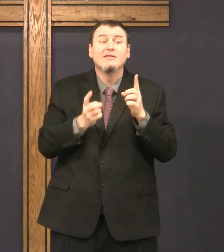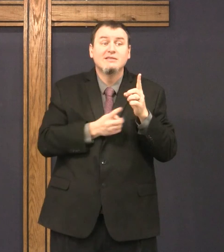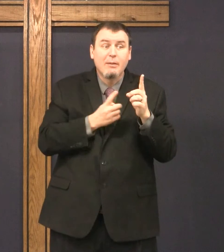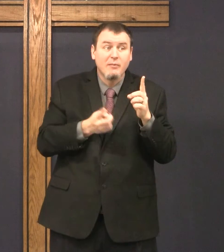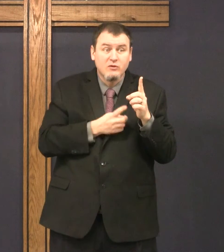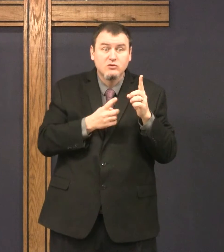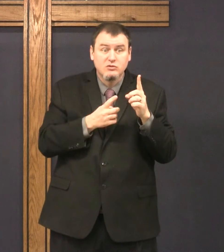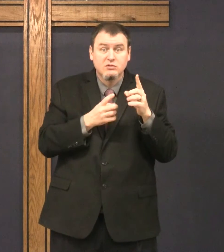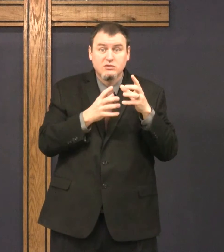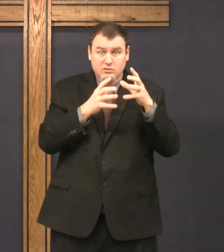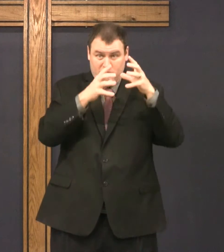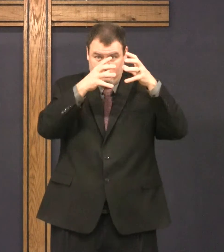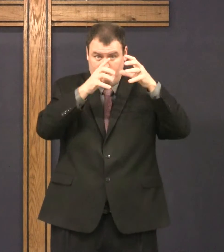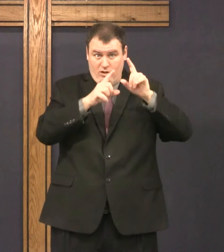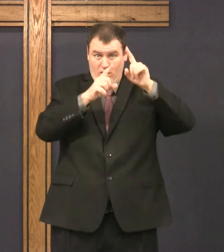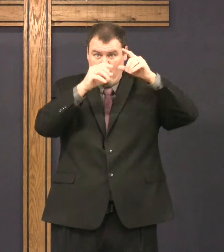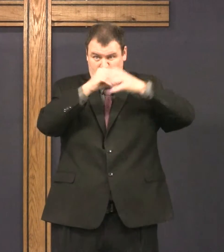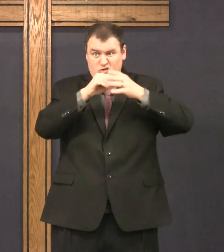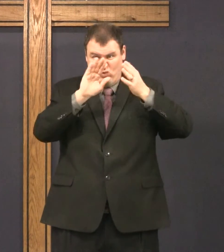So, when the disciples